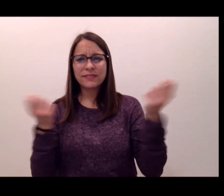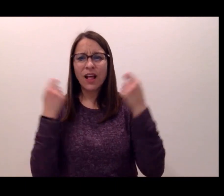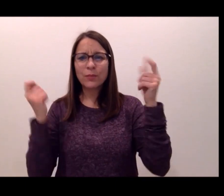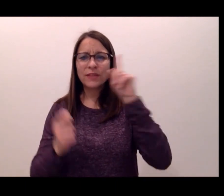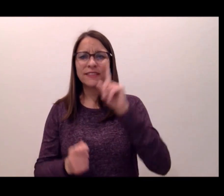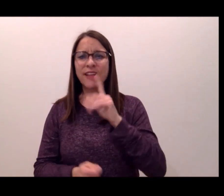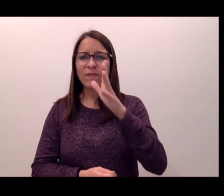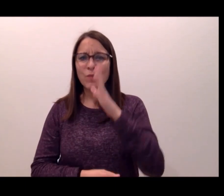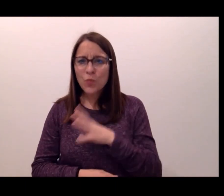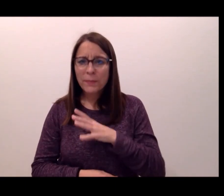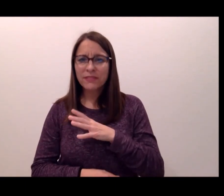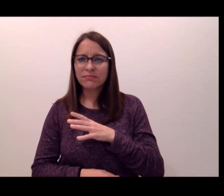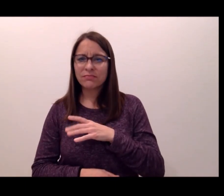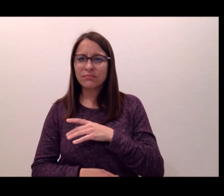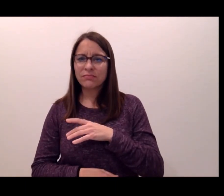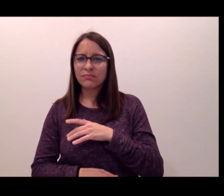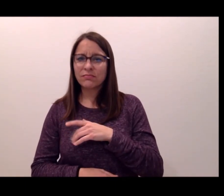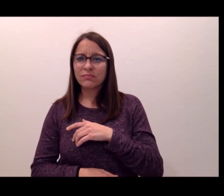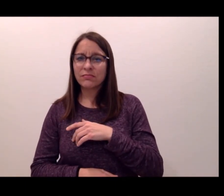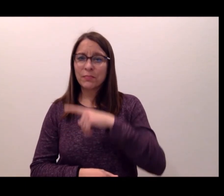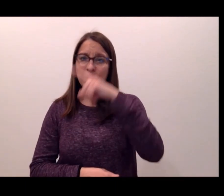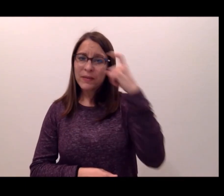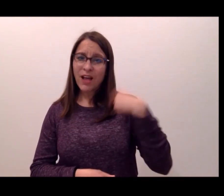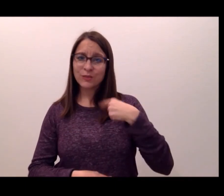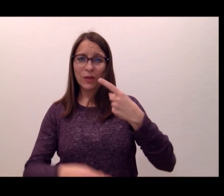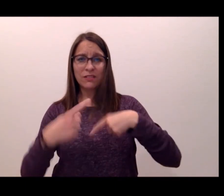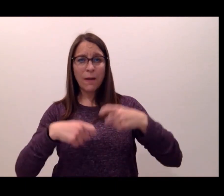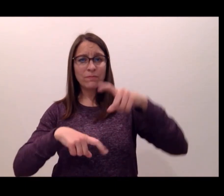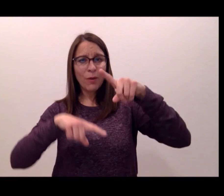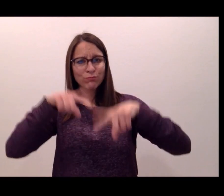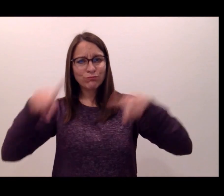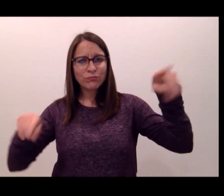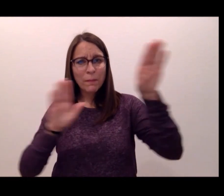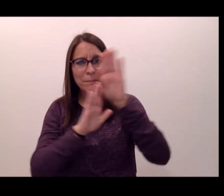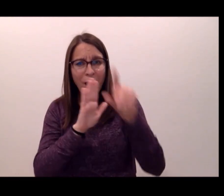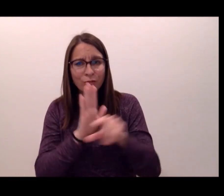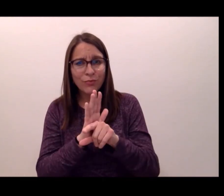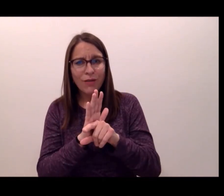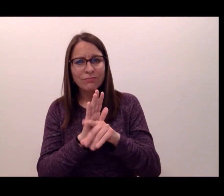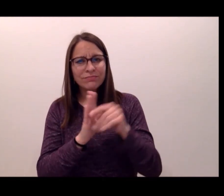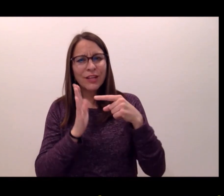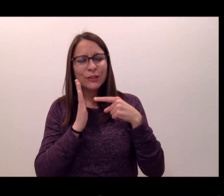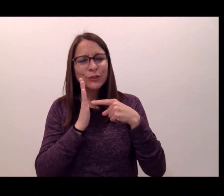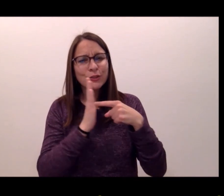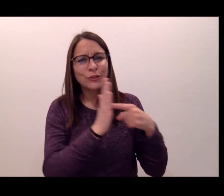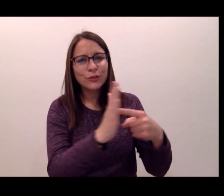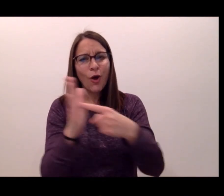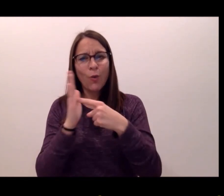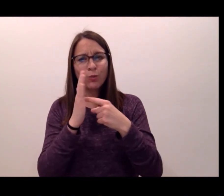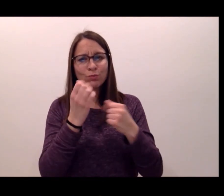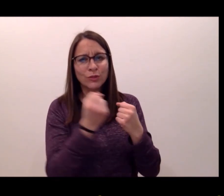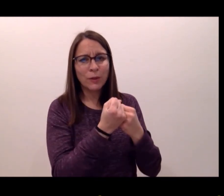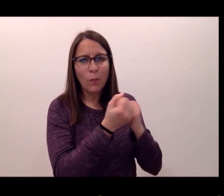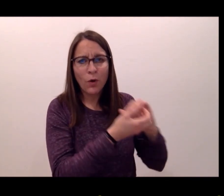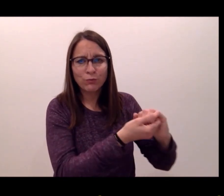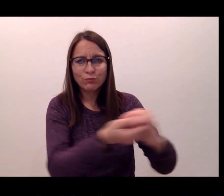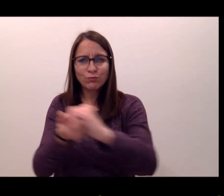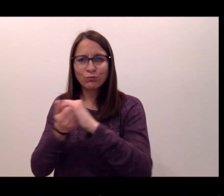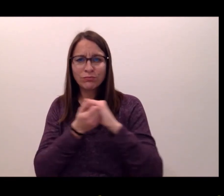It's important to celebrate Deaf women because we come from a variety of different backgrounds, and it's important to show support and